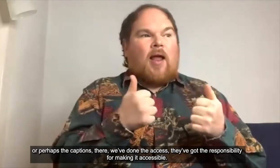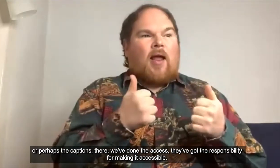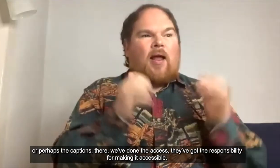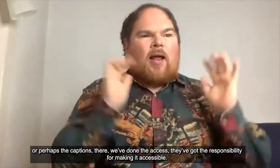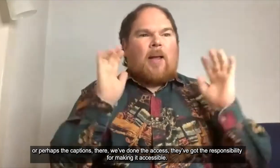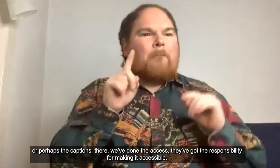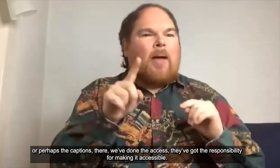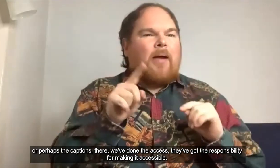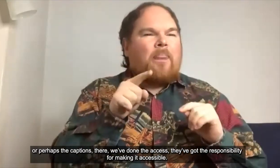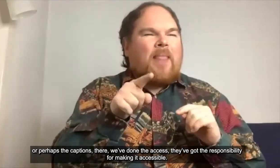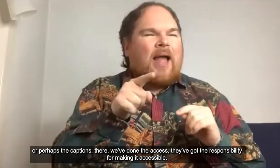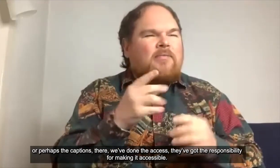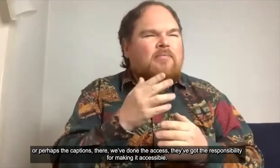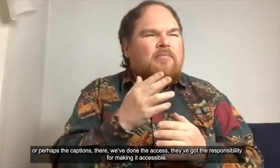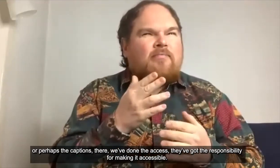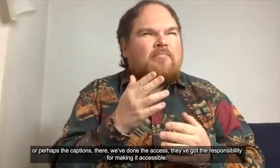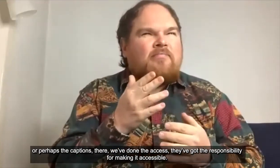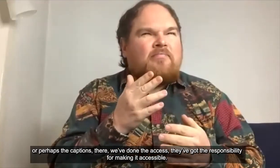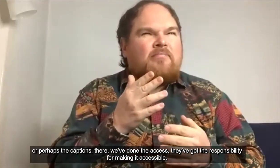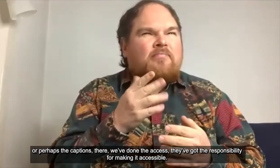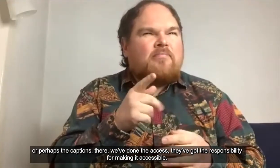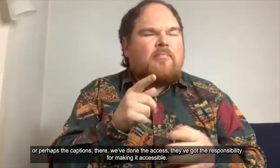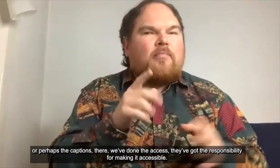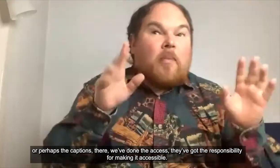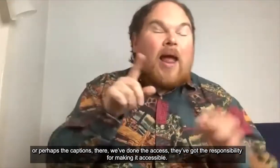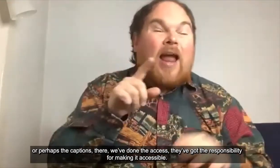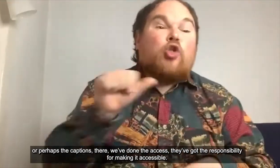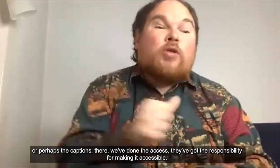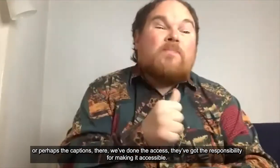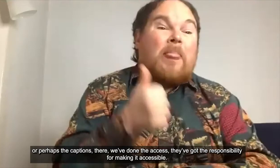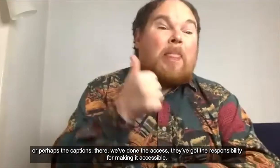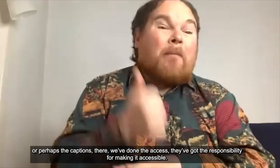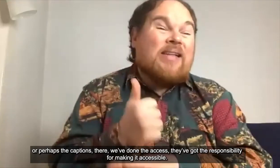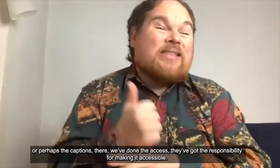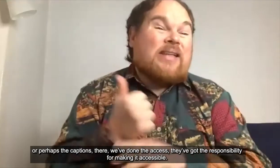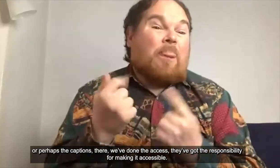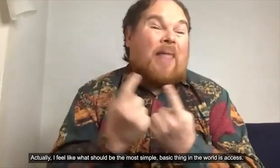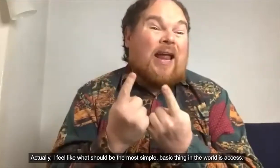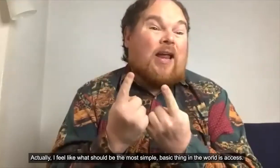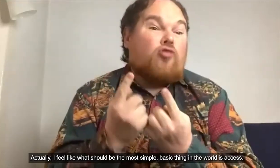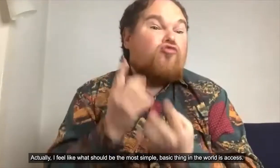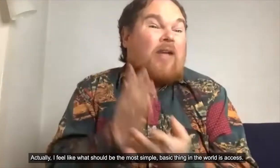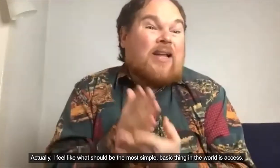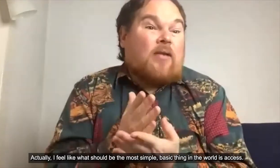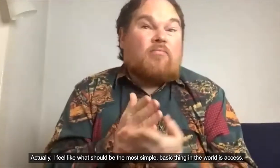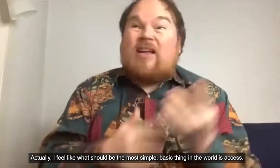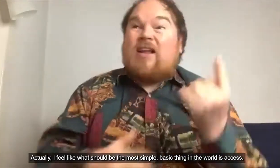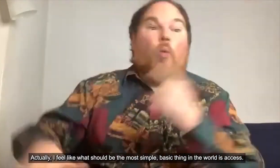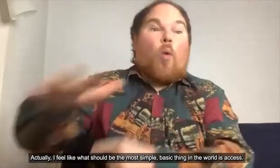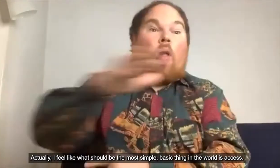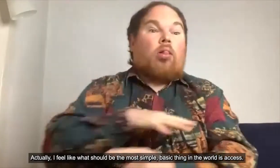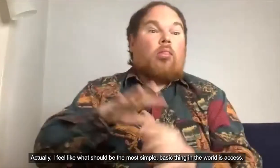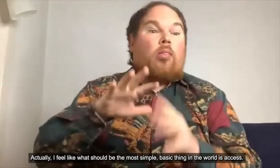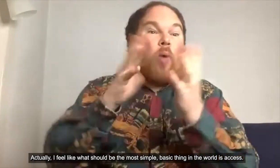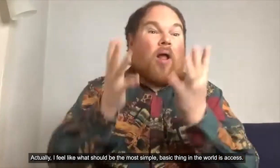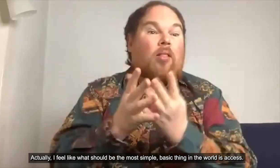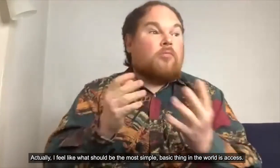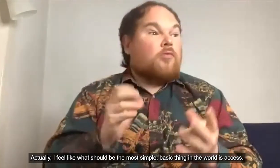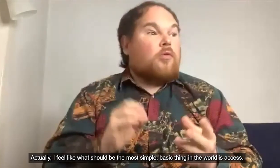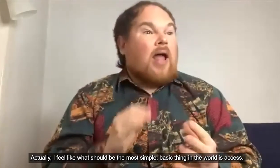you know there we've done the access they've got the responsibility for making it accessible but actually I feel like what should